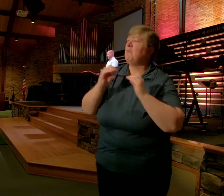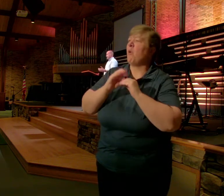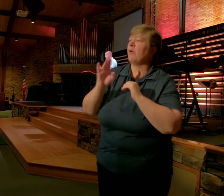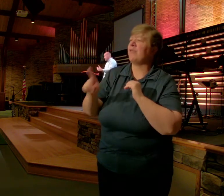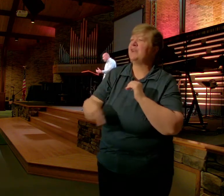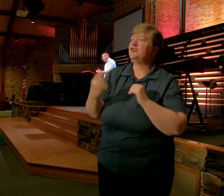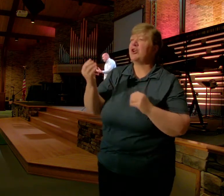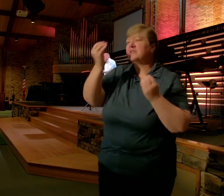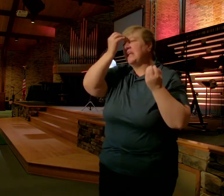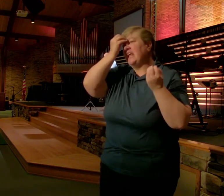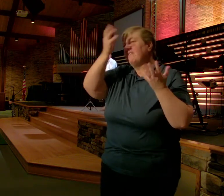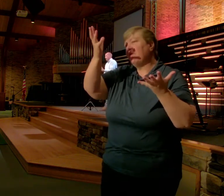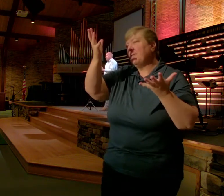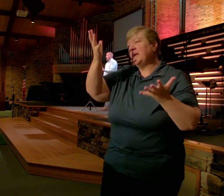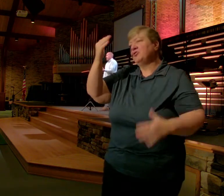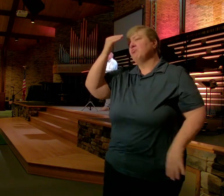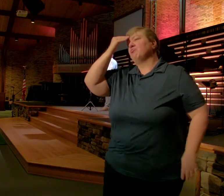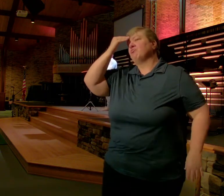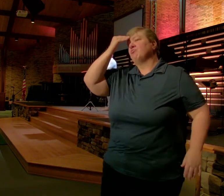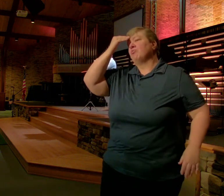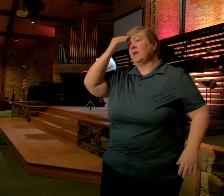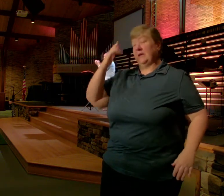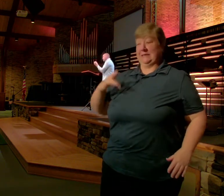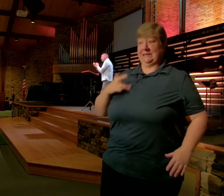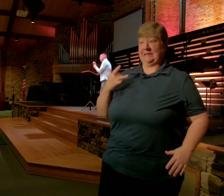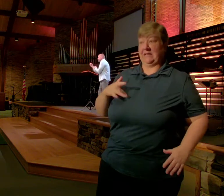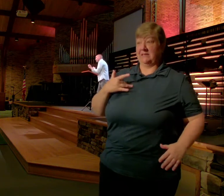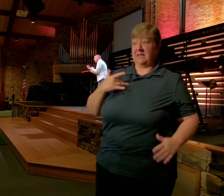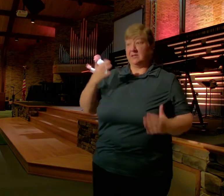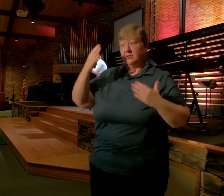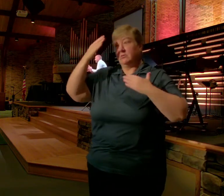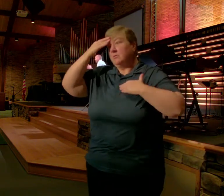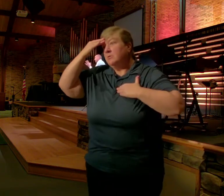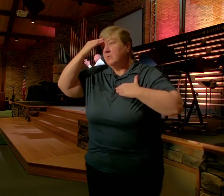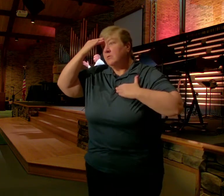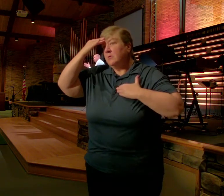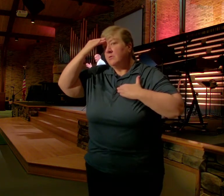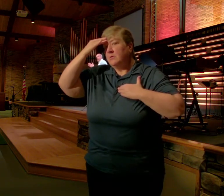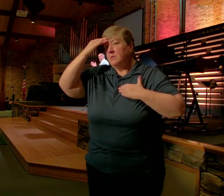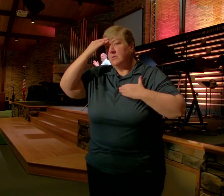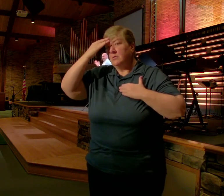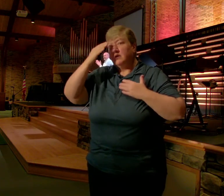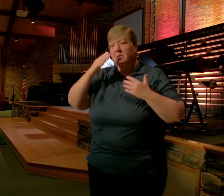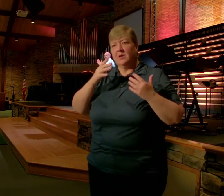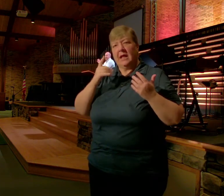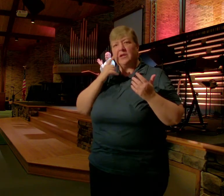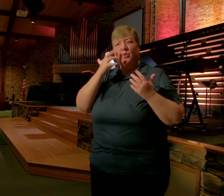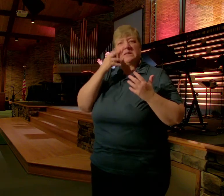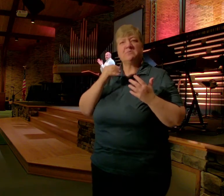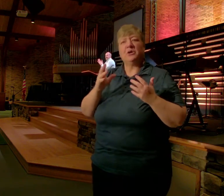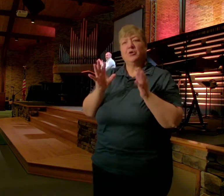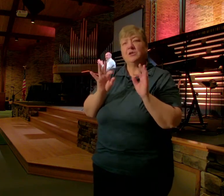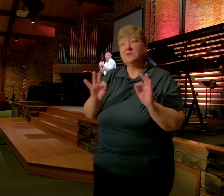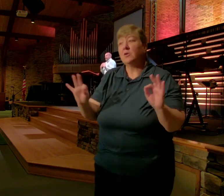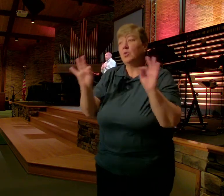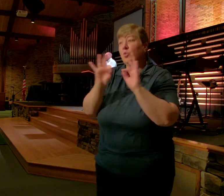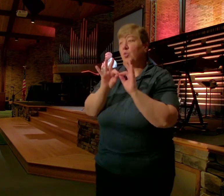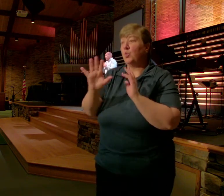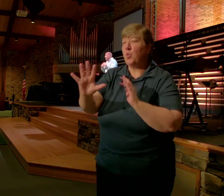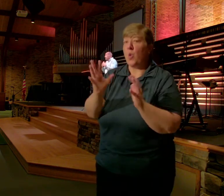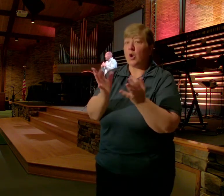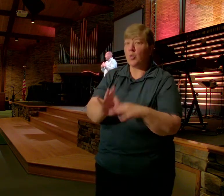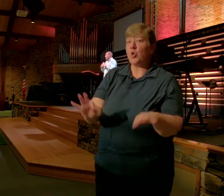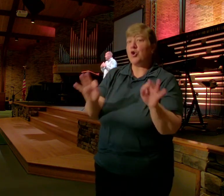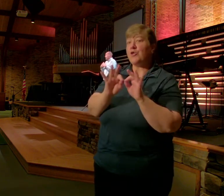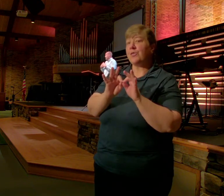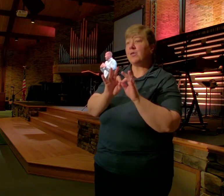This is Sensation When you Experience that Love from God And your Worth to God And get It in Your